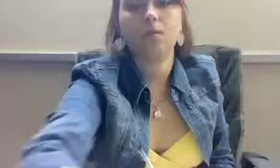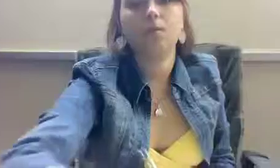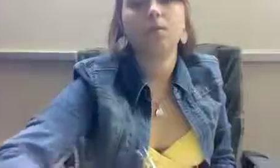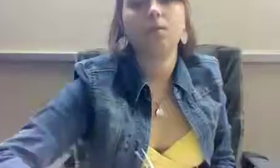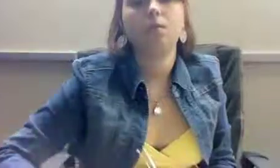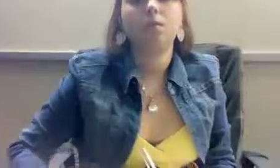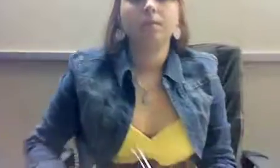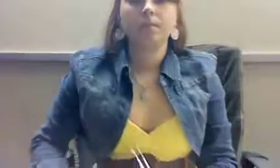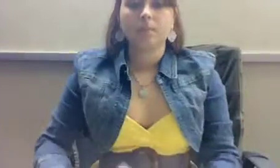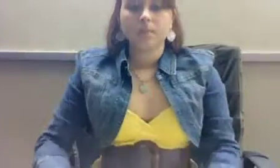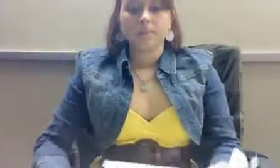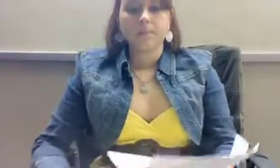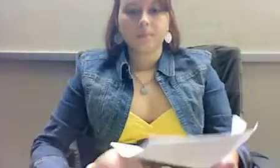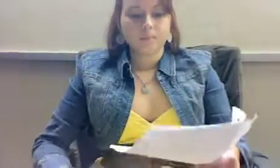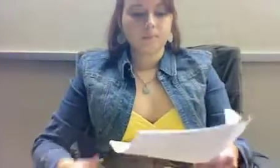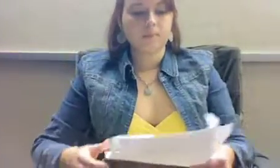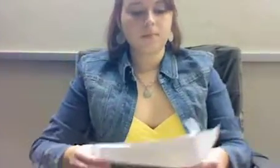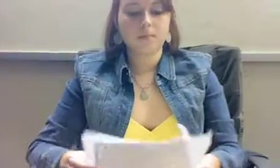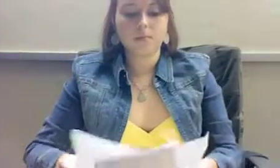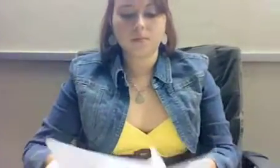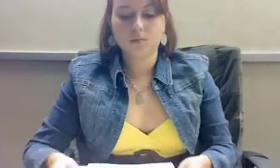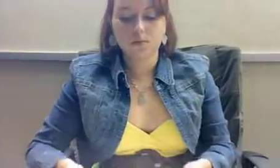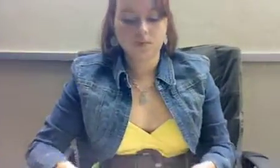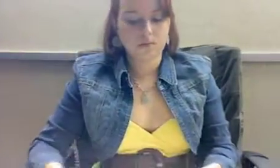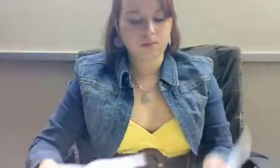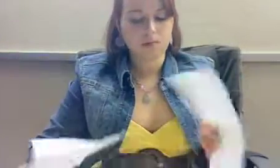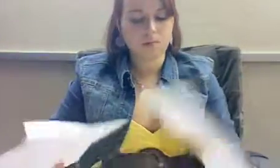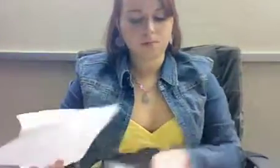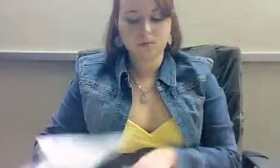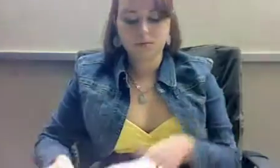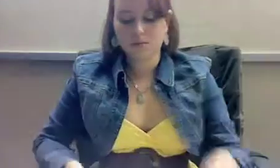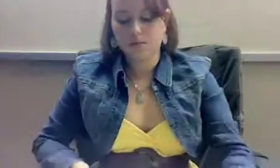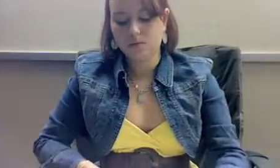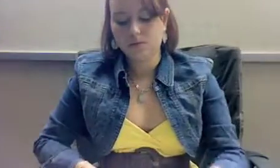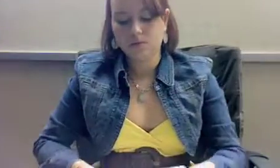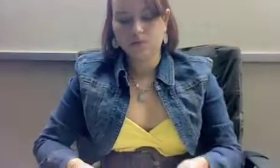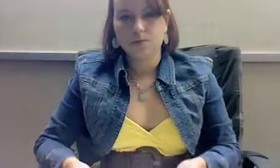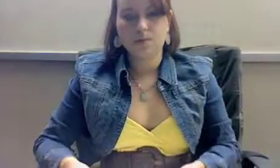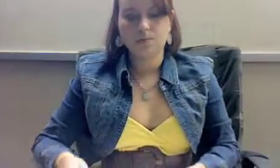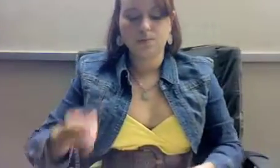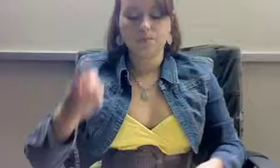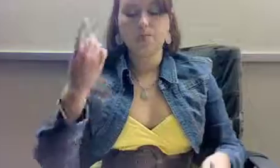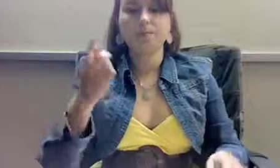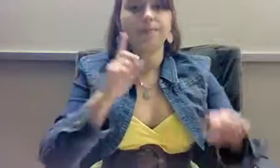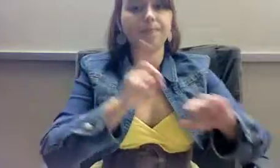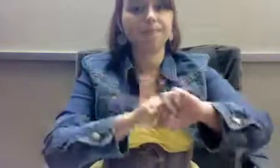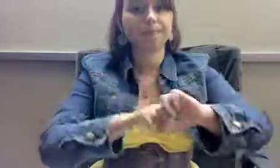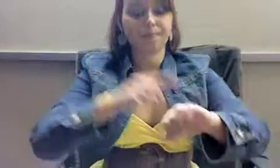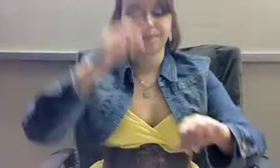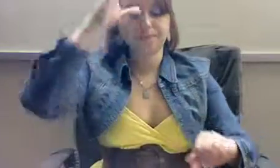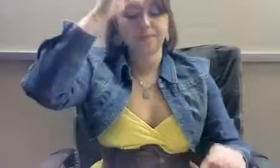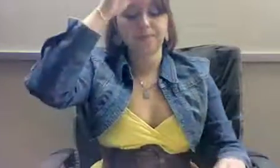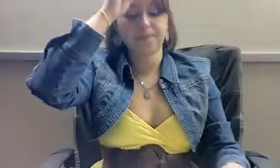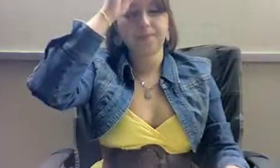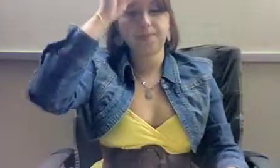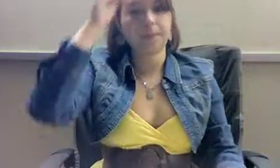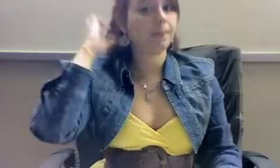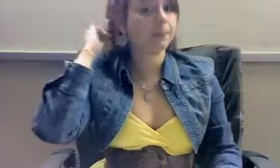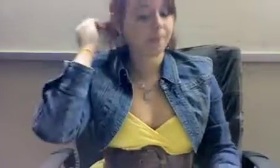I don't want to a word. I don't want to I could just save some drinks if I could. Jason!